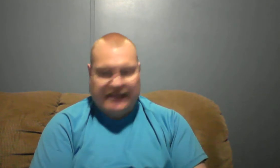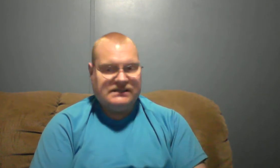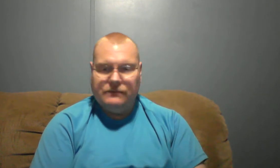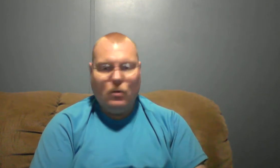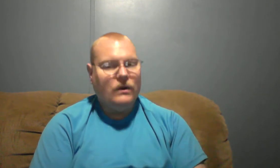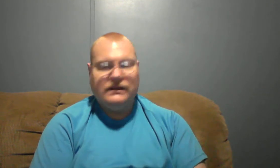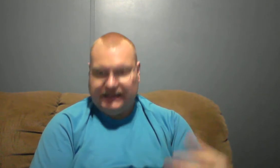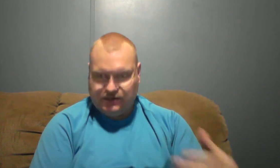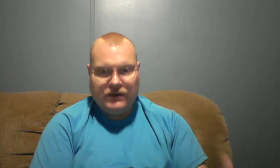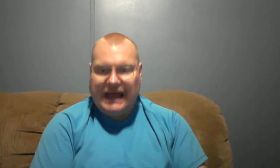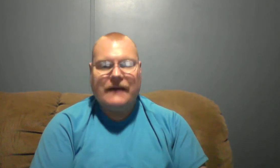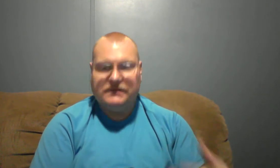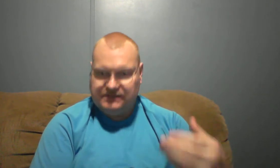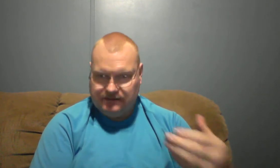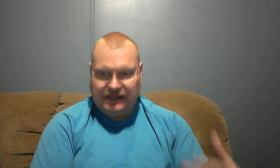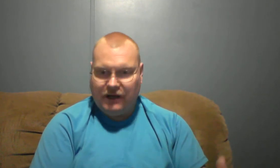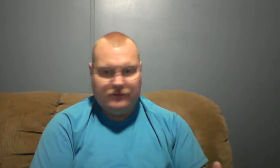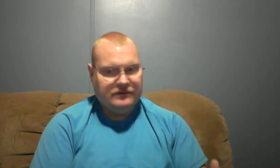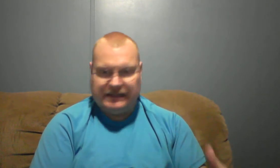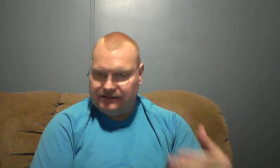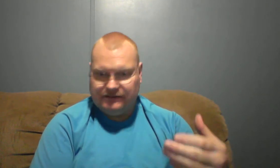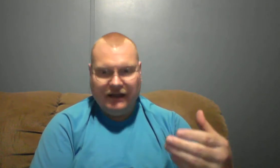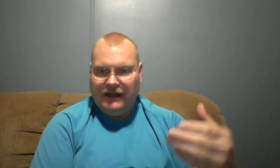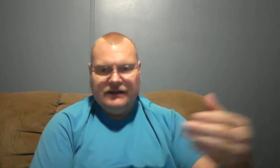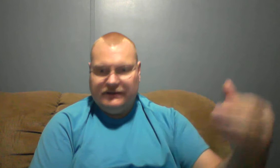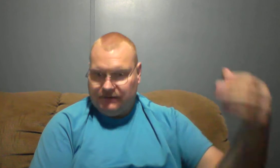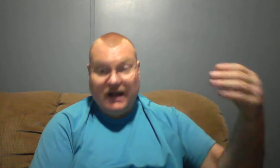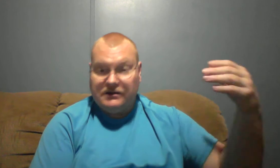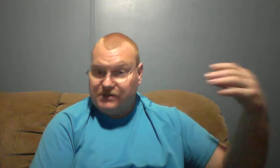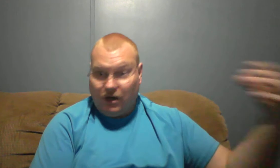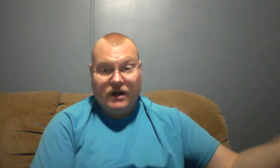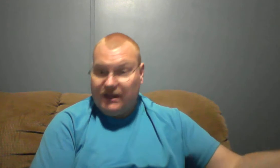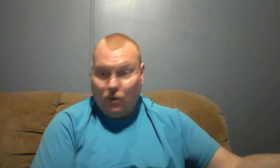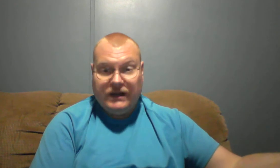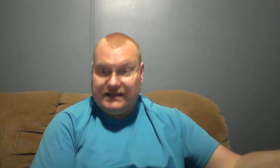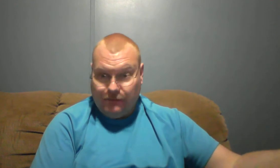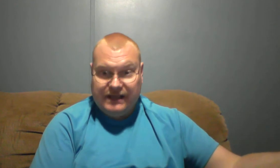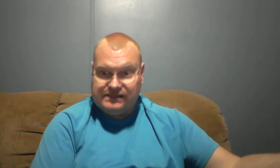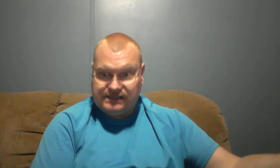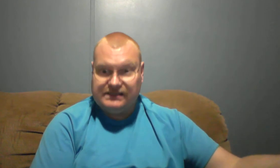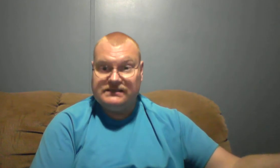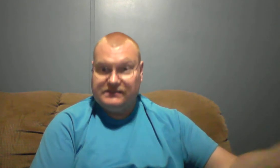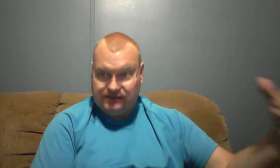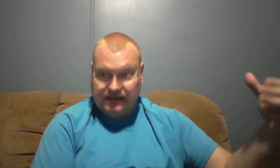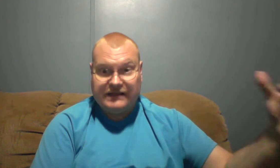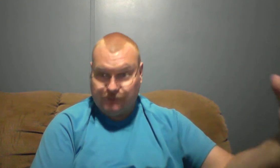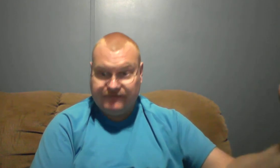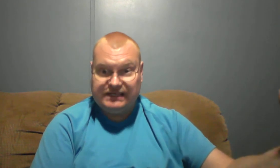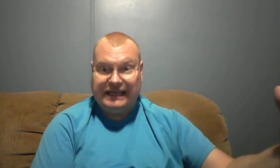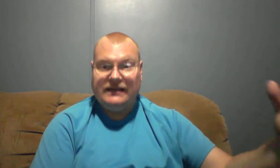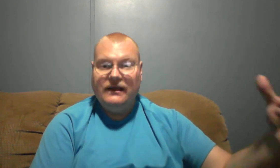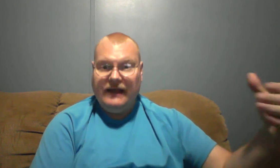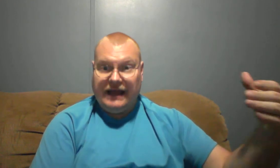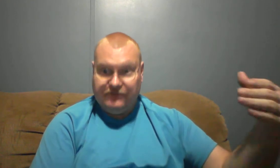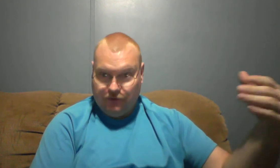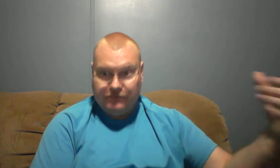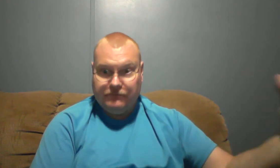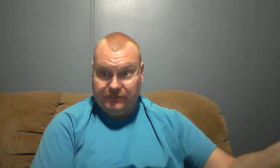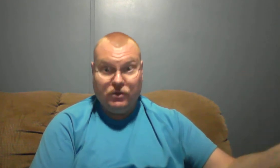some point that's when it happens, you know, that because they're already going into businesses as we've seen and they're doing